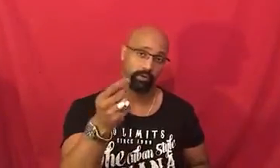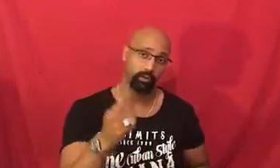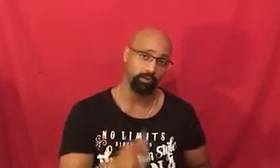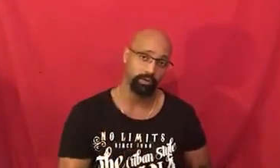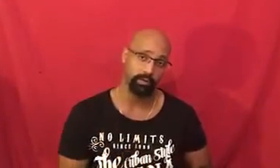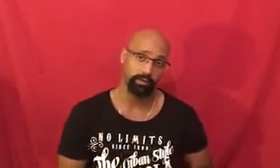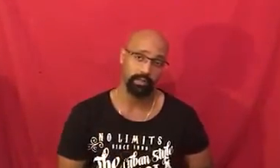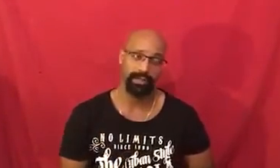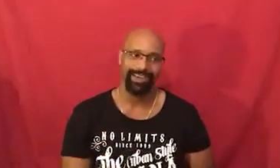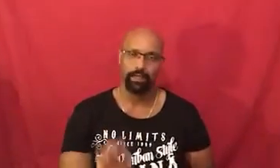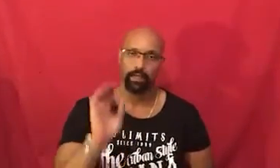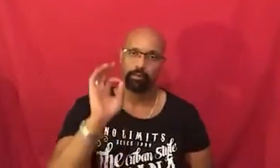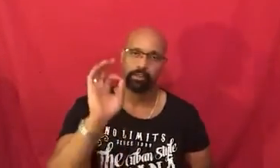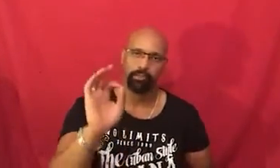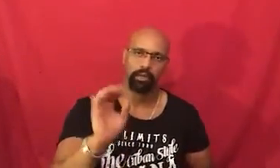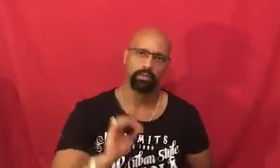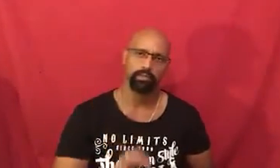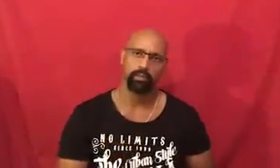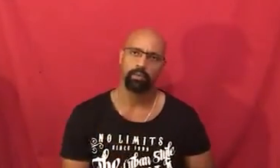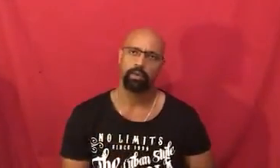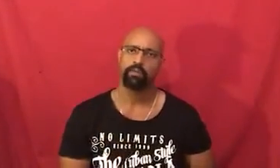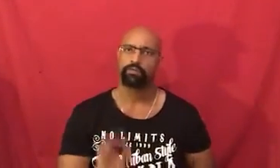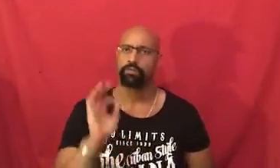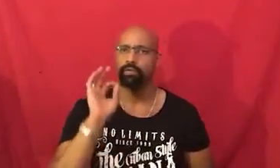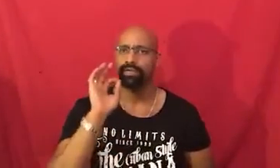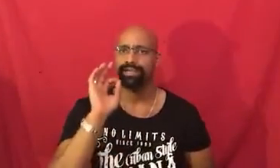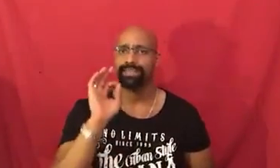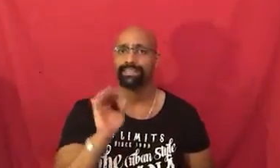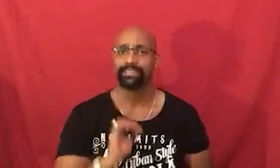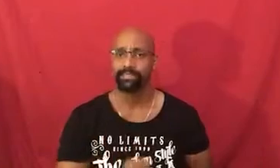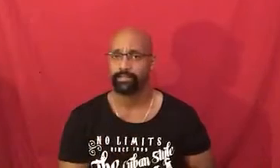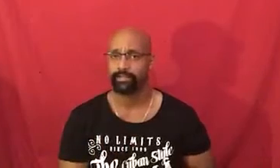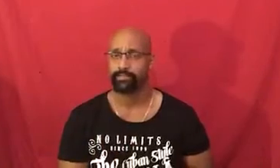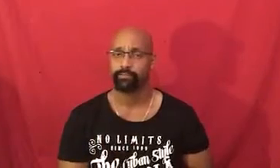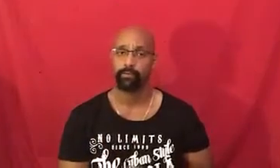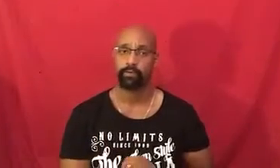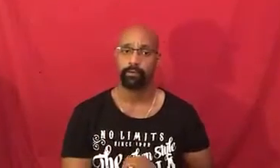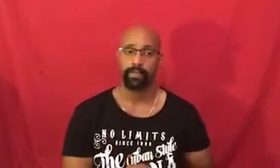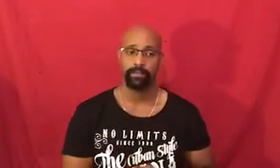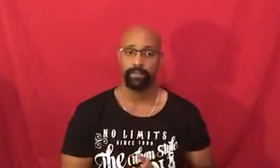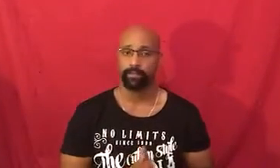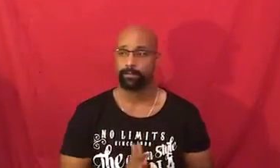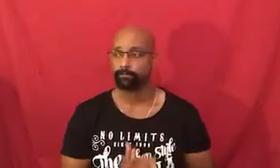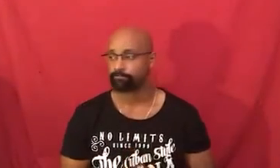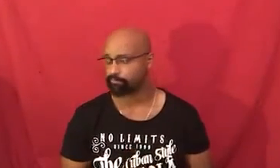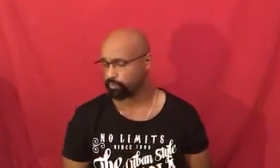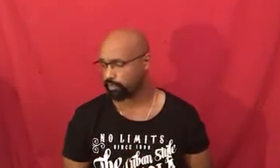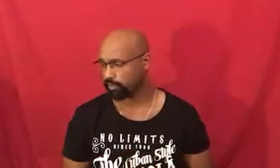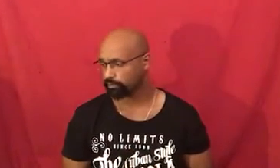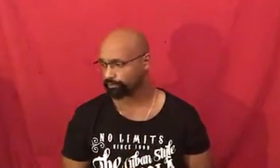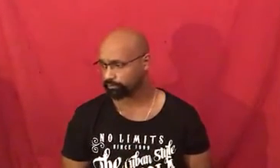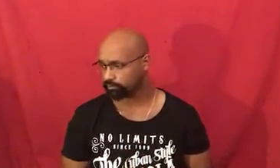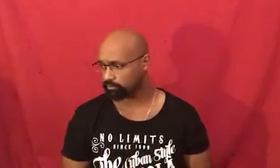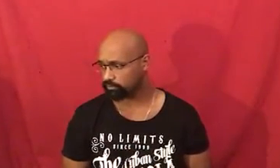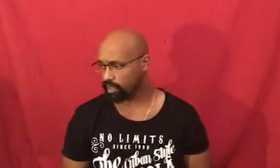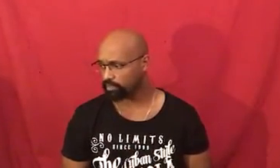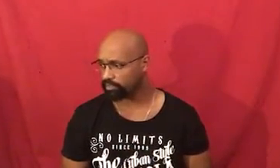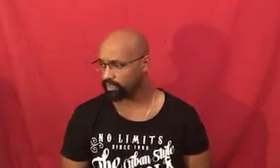brainwave states that are responsible for for insights for they they